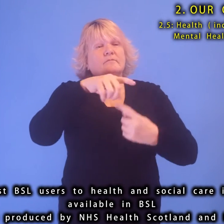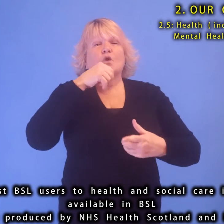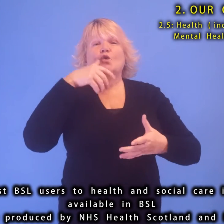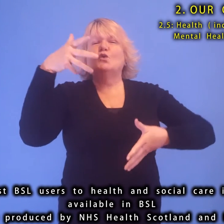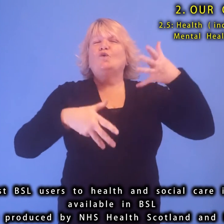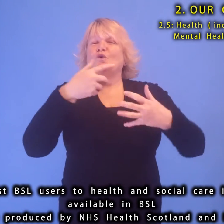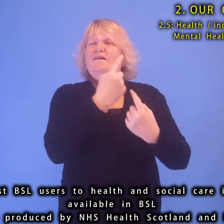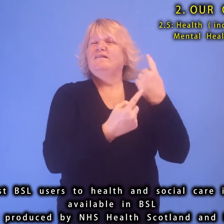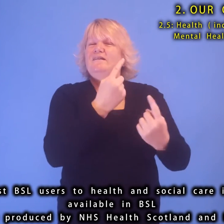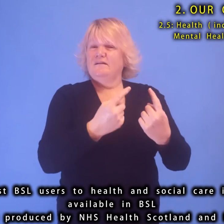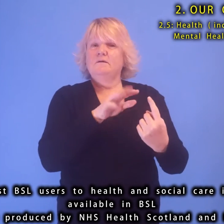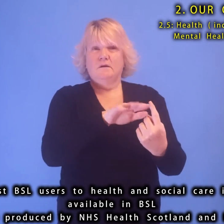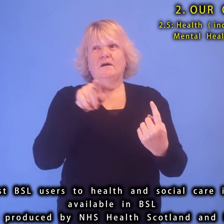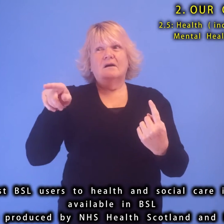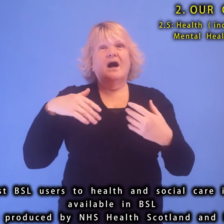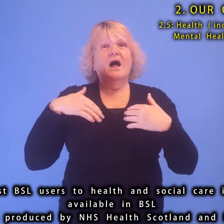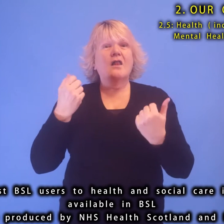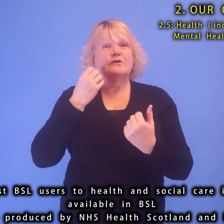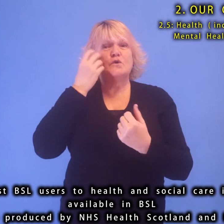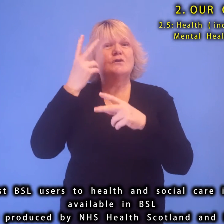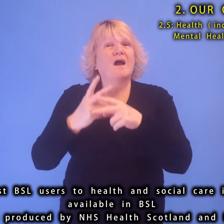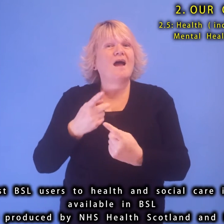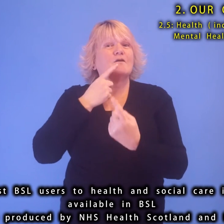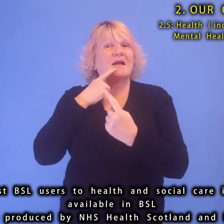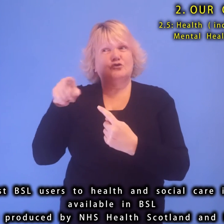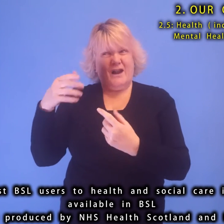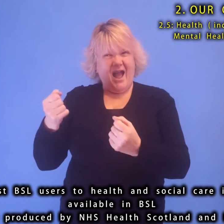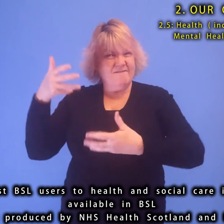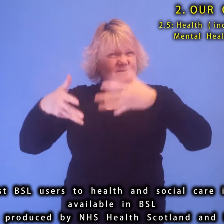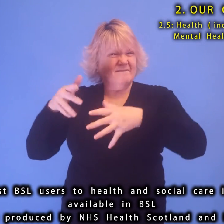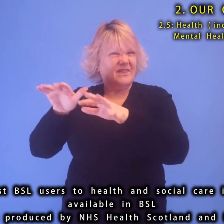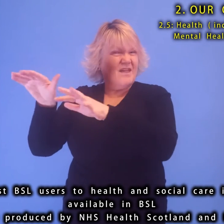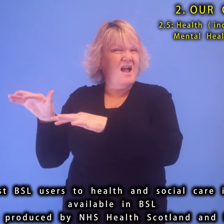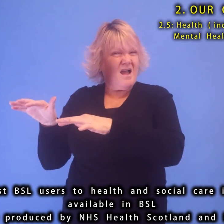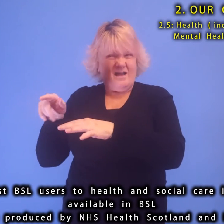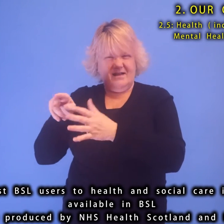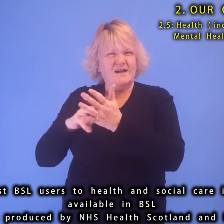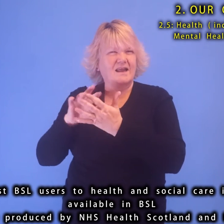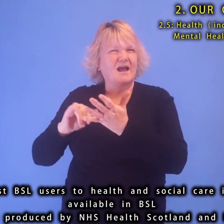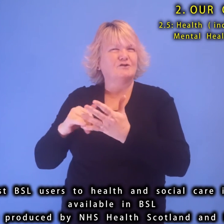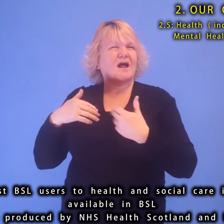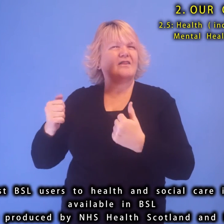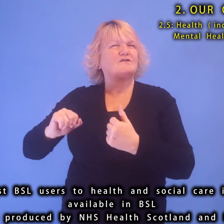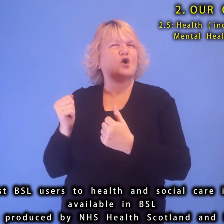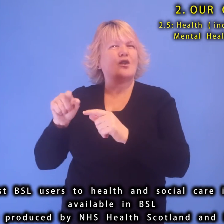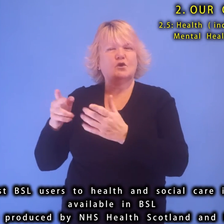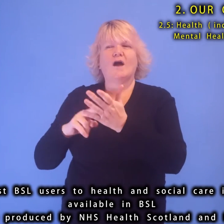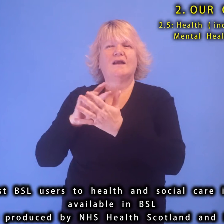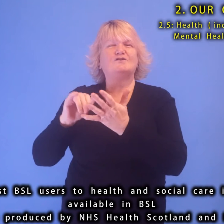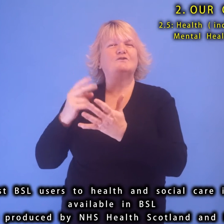Signpost BSL users to health and social care information available in BSL to be produced by